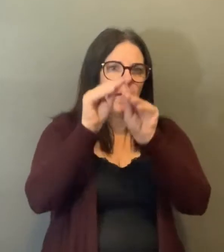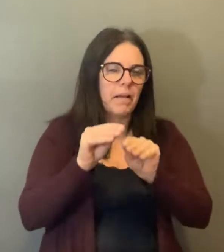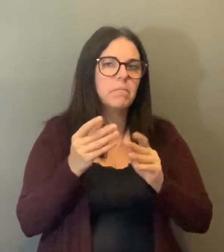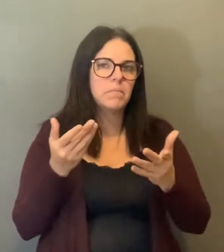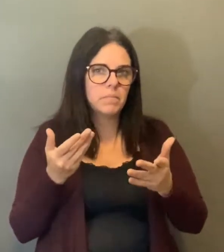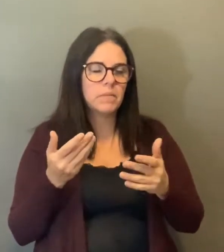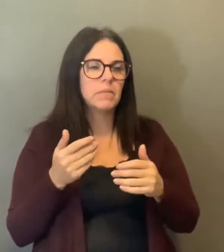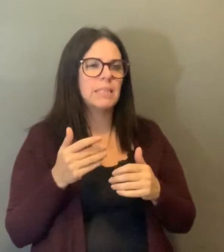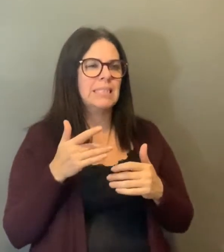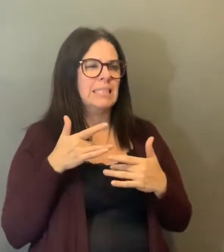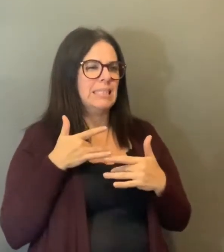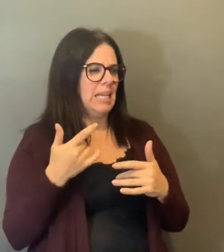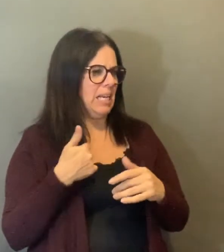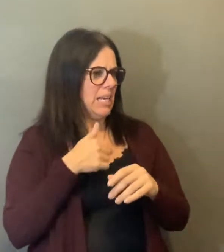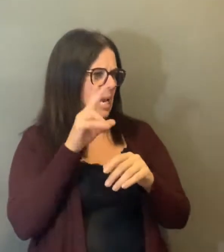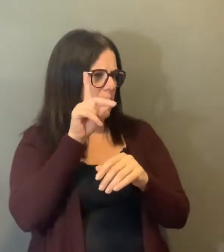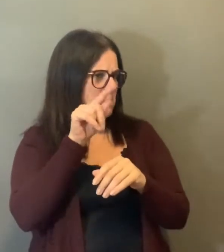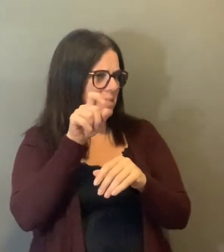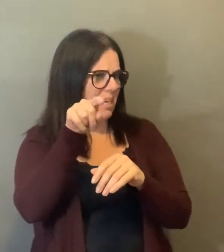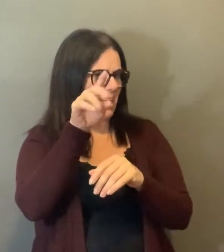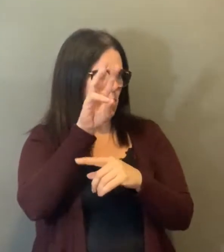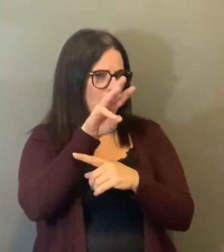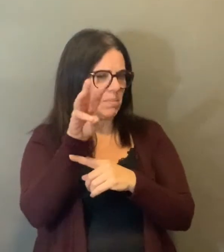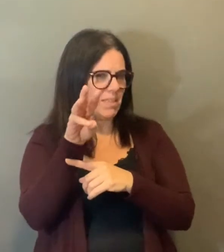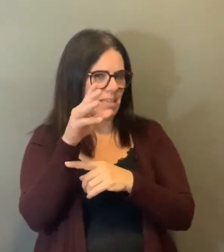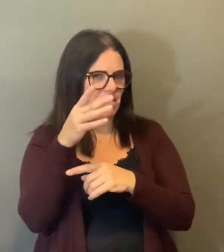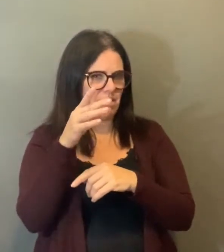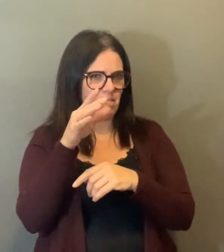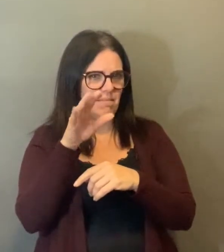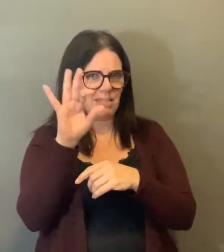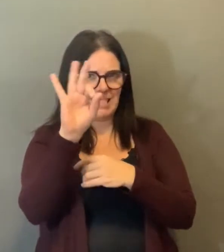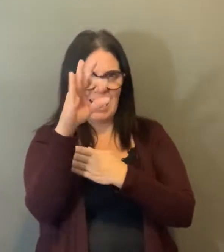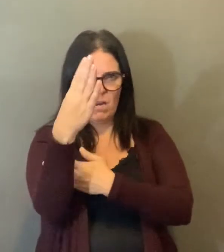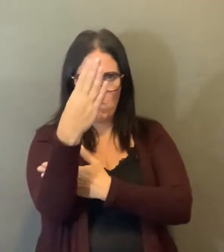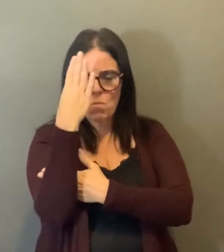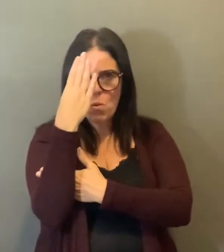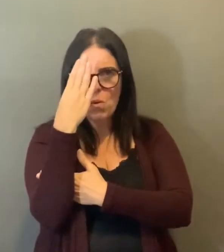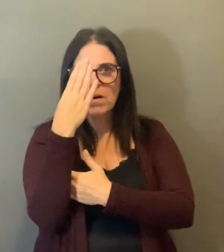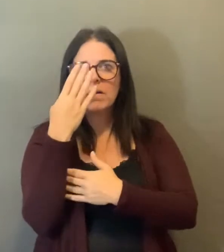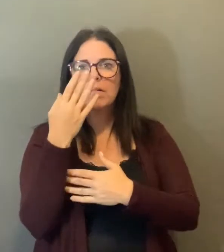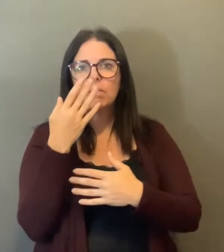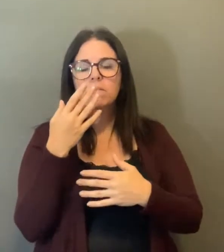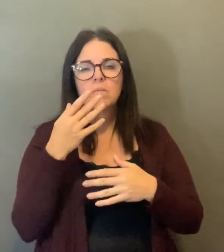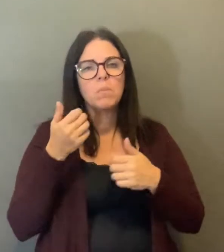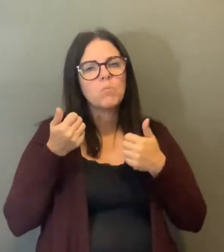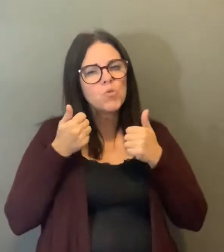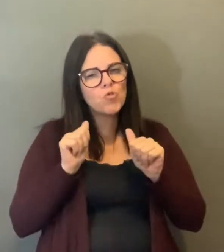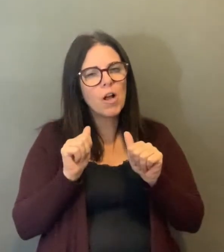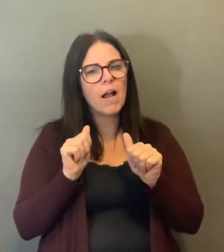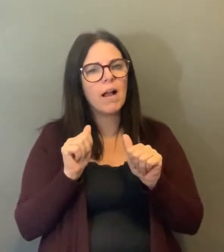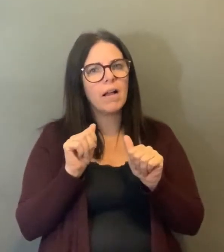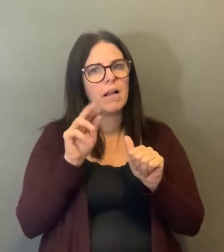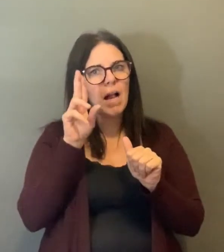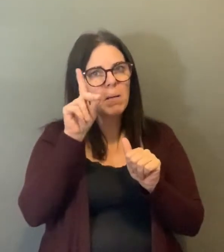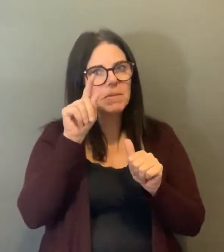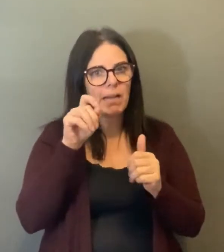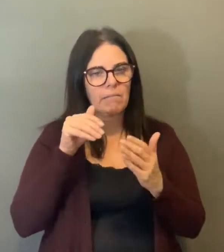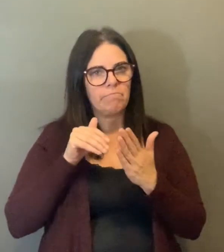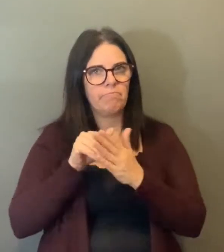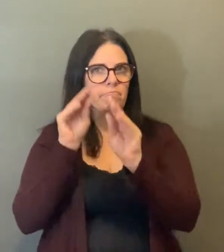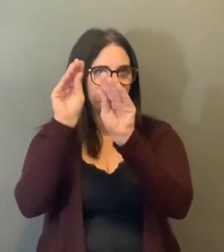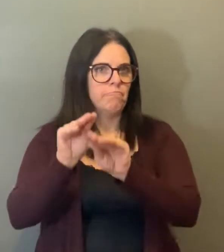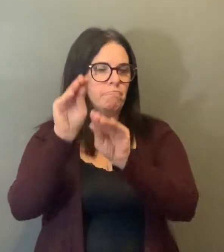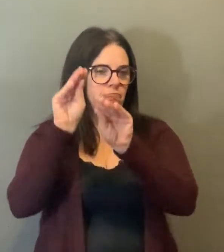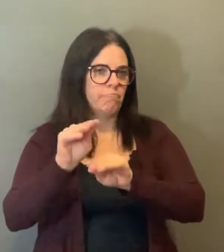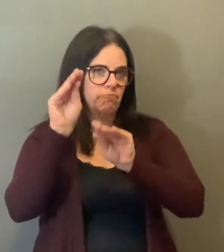There could be some delay, and all those reports that we receive, we update on our website. And I think we